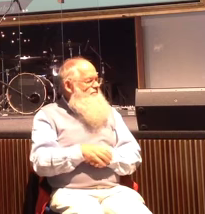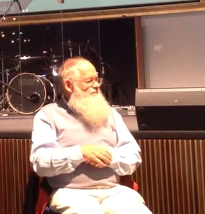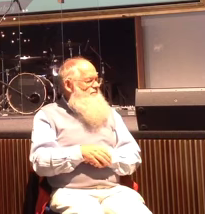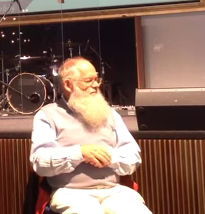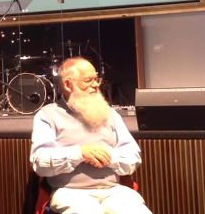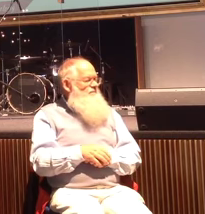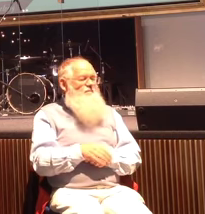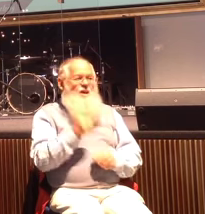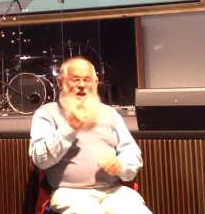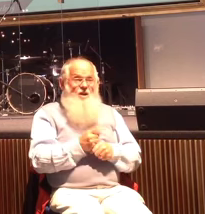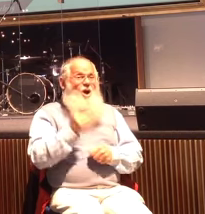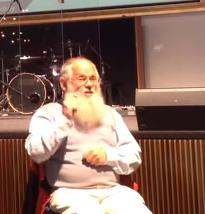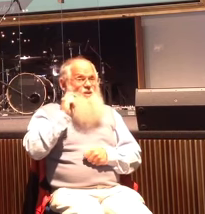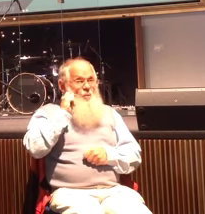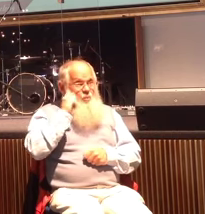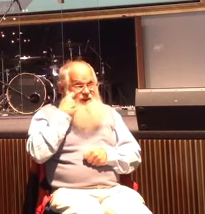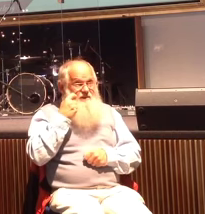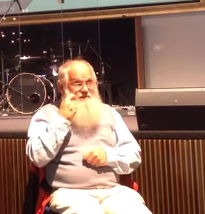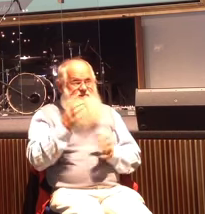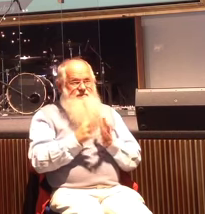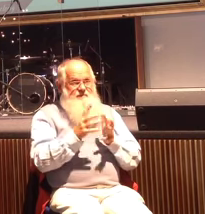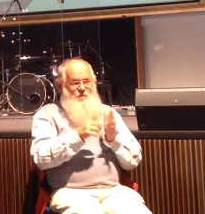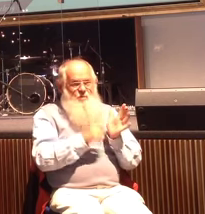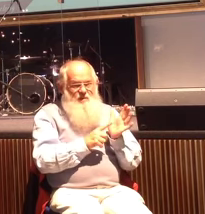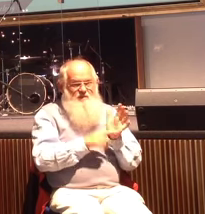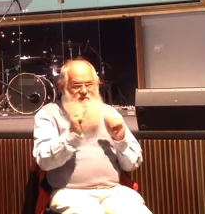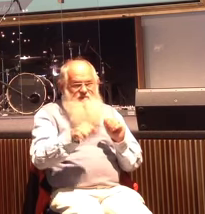God's will. You know, I just feel in my heart to say two things.